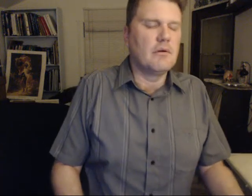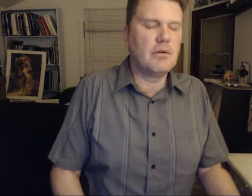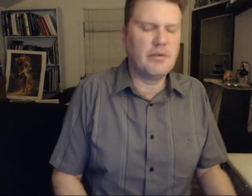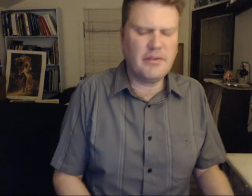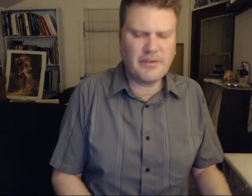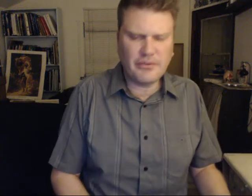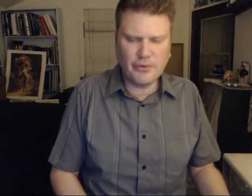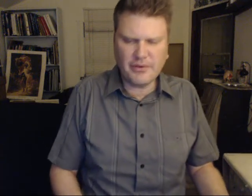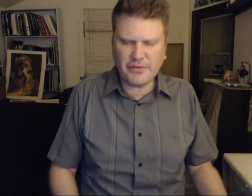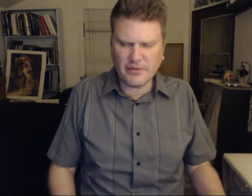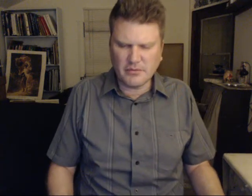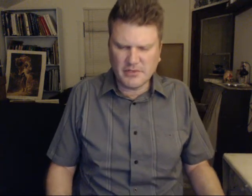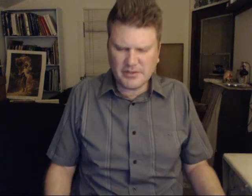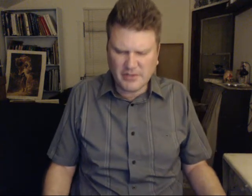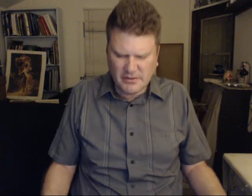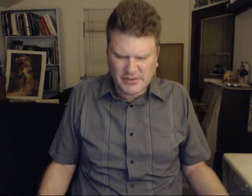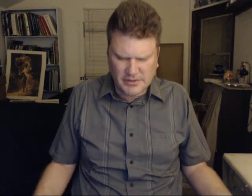This is Lucifer. Much love to you.